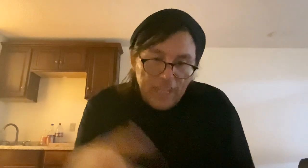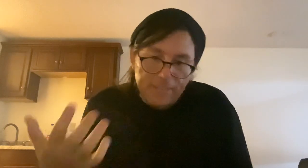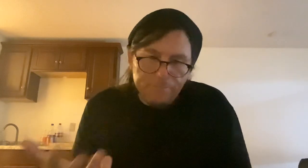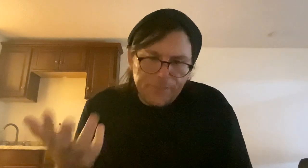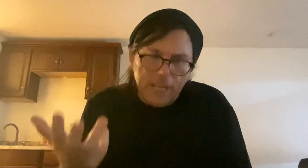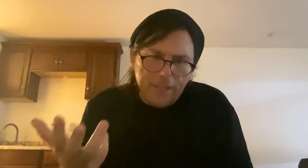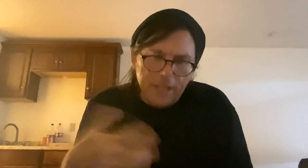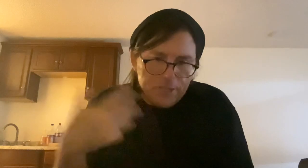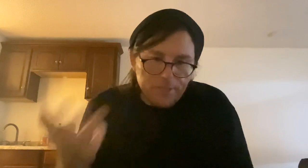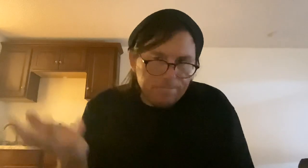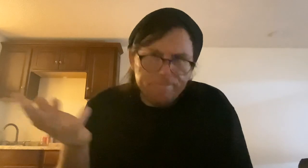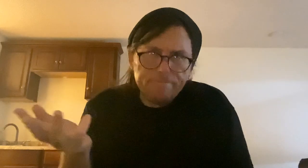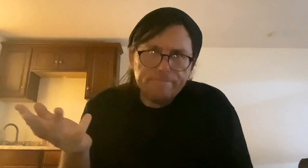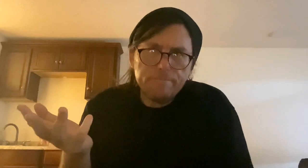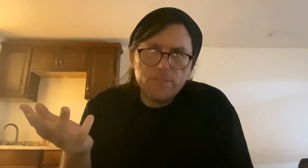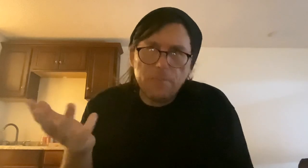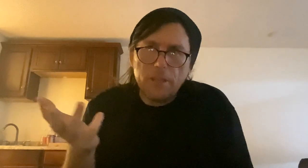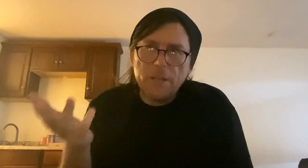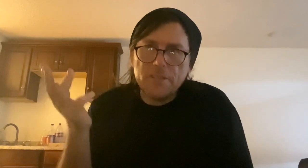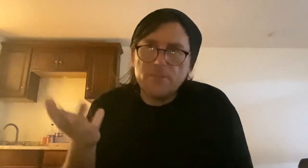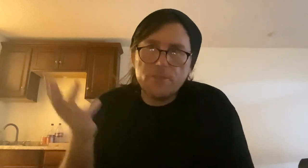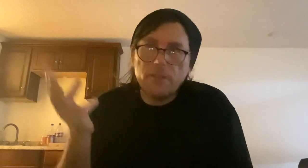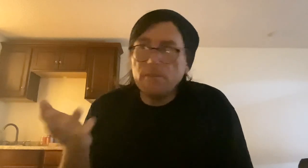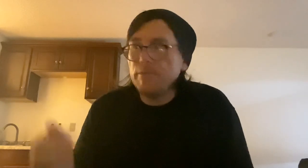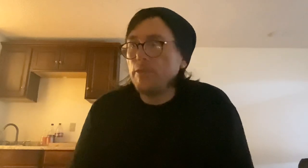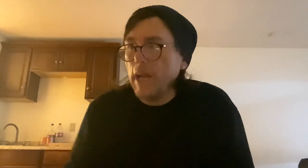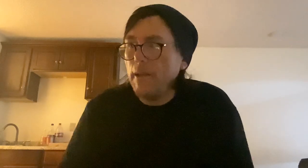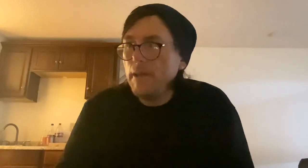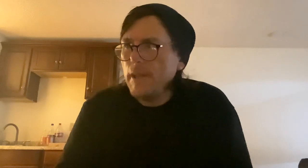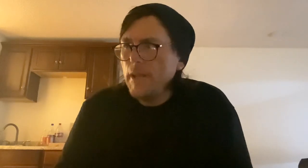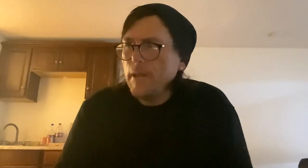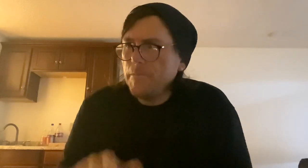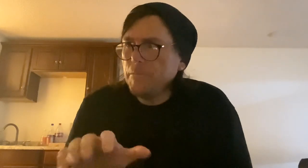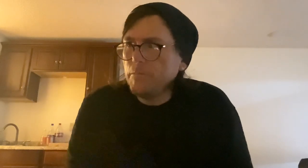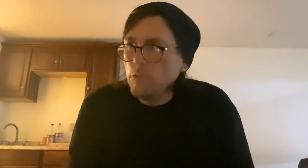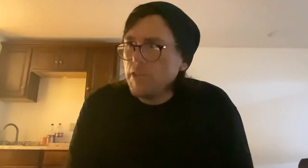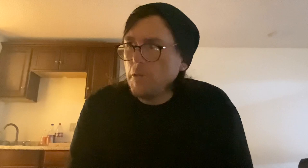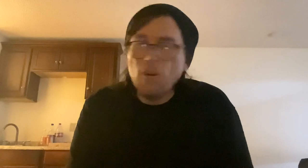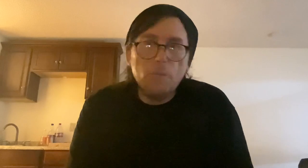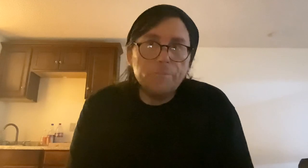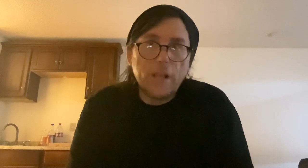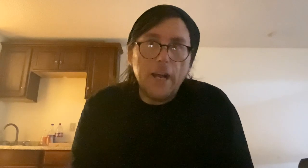uh, the guy that actually sent me the message, you know, that really spoke home, um,